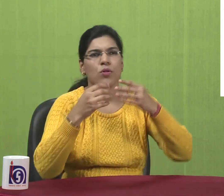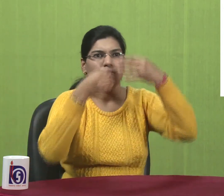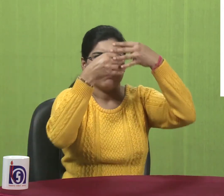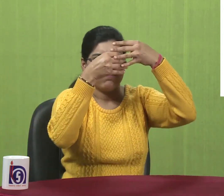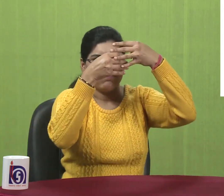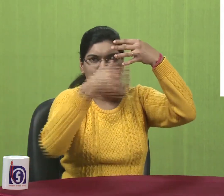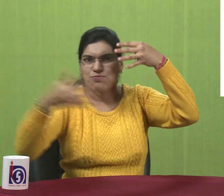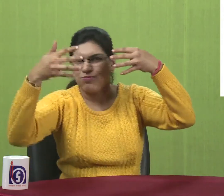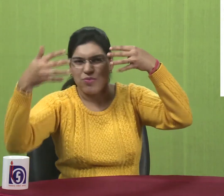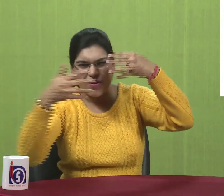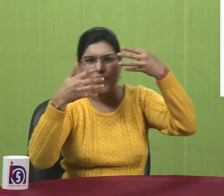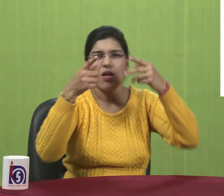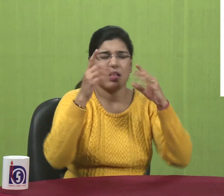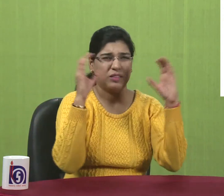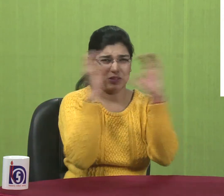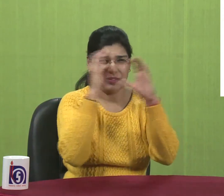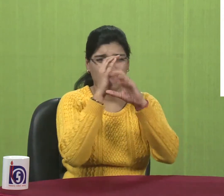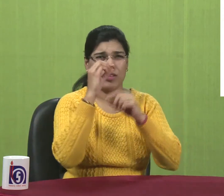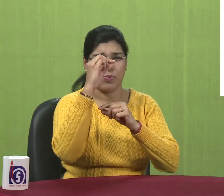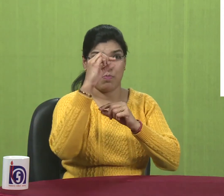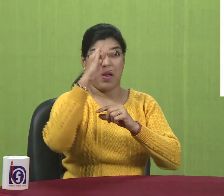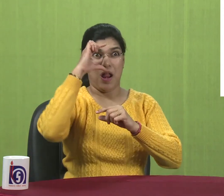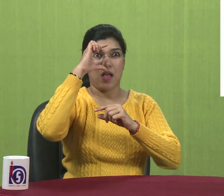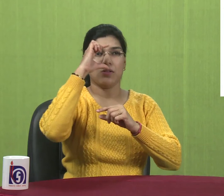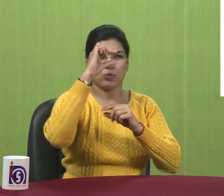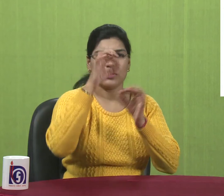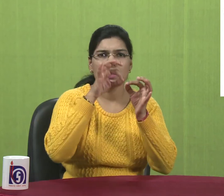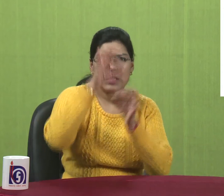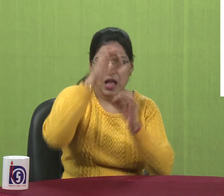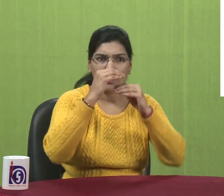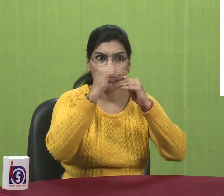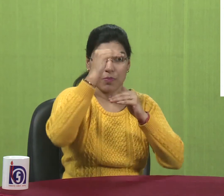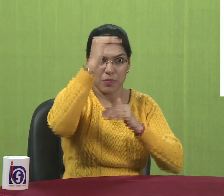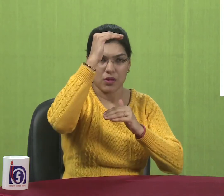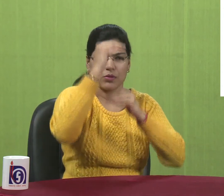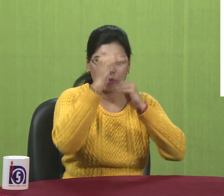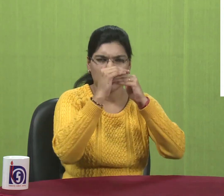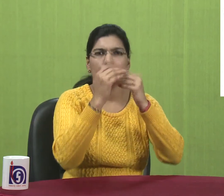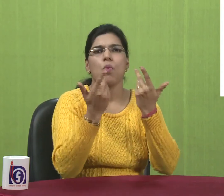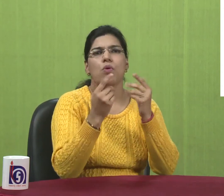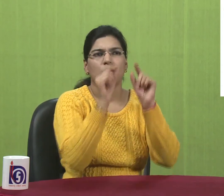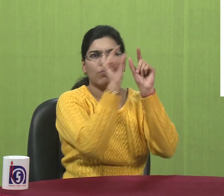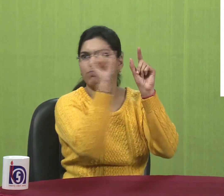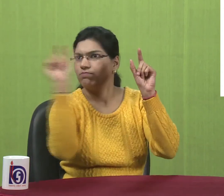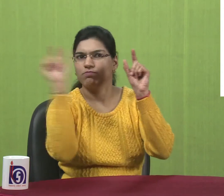By. Viewing. The. Details. It. Will. Display. All. The. Details. About. Files. Such. As. Type. Size.